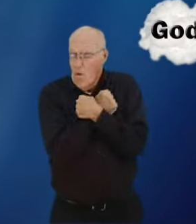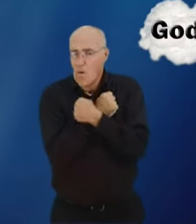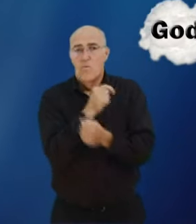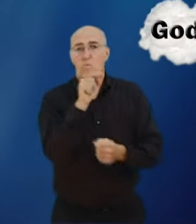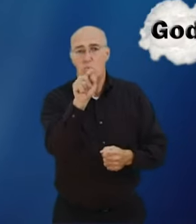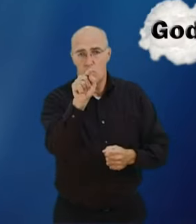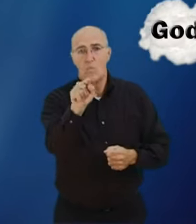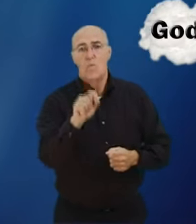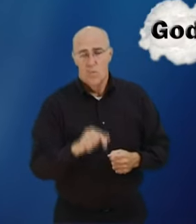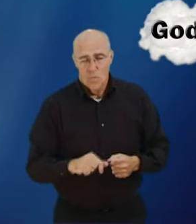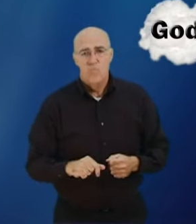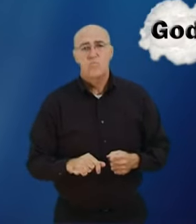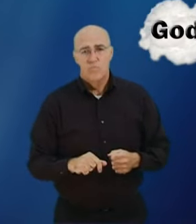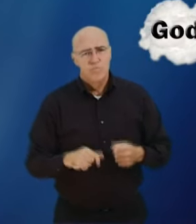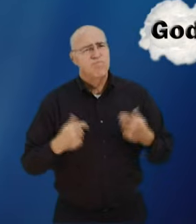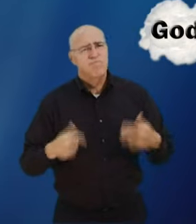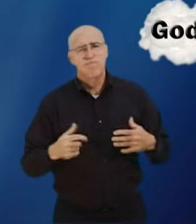God loves you